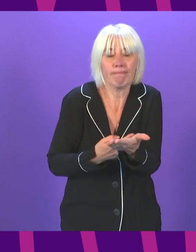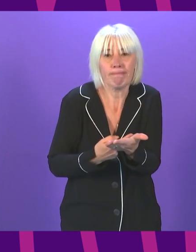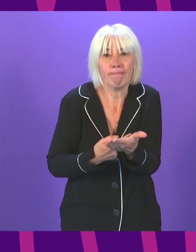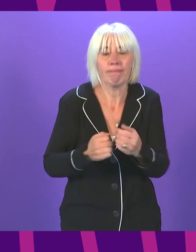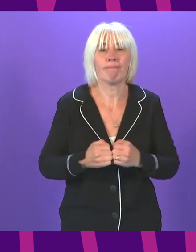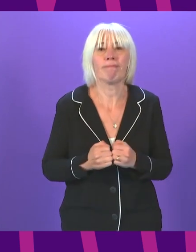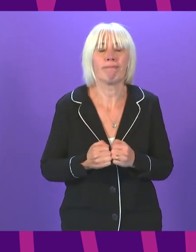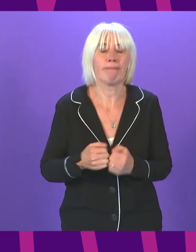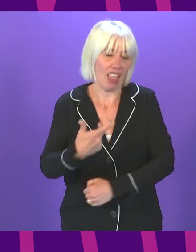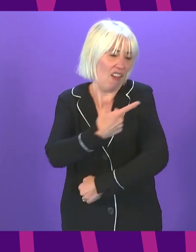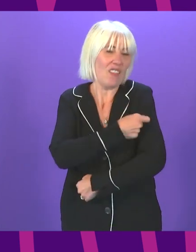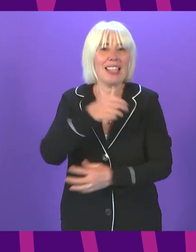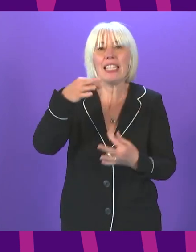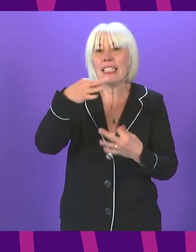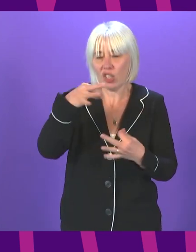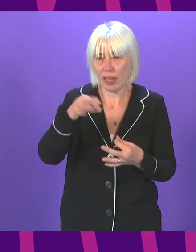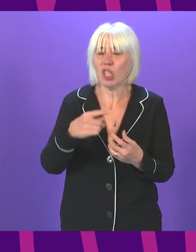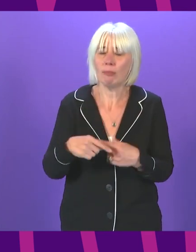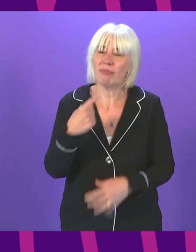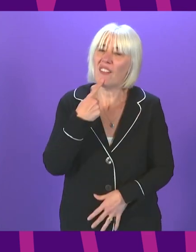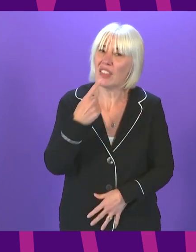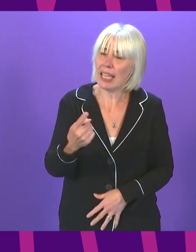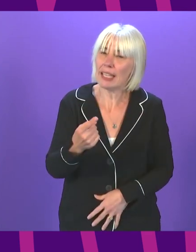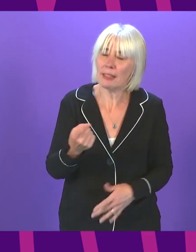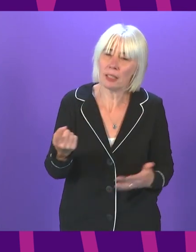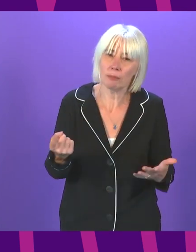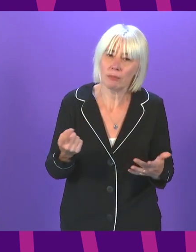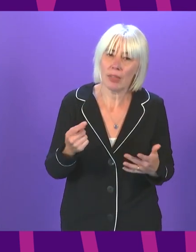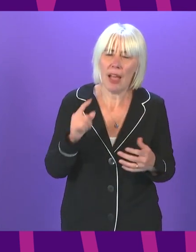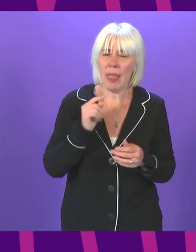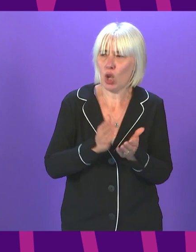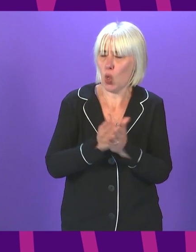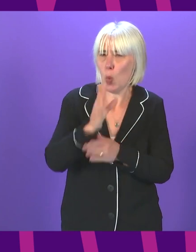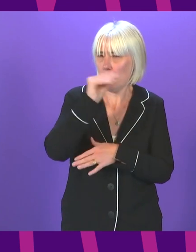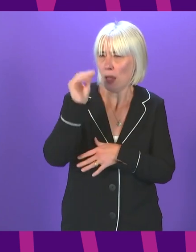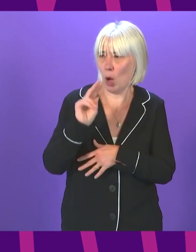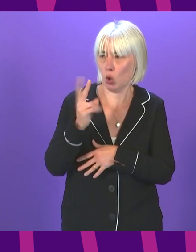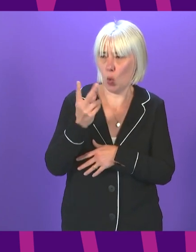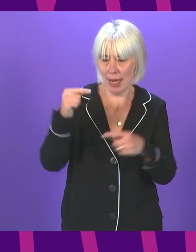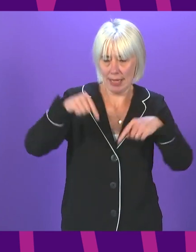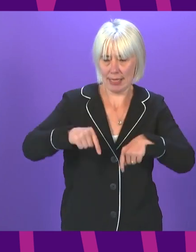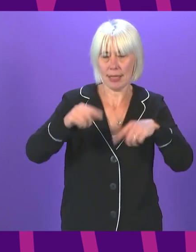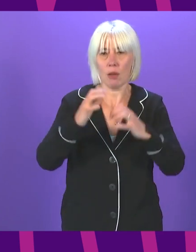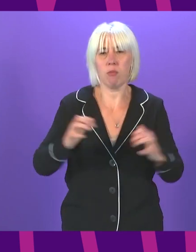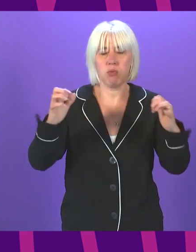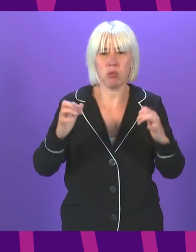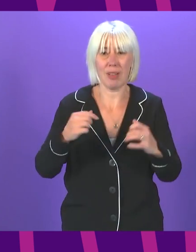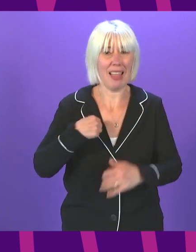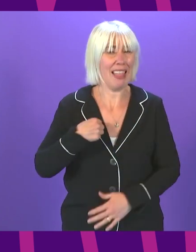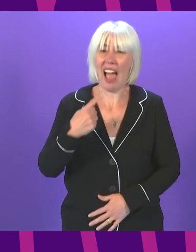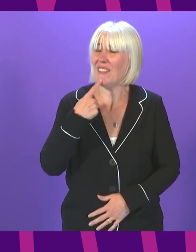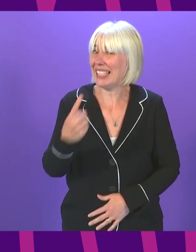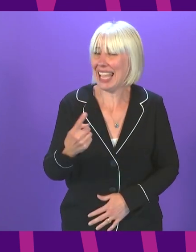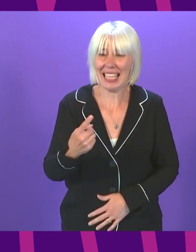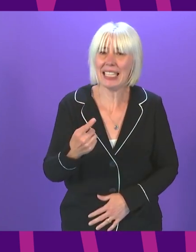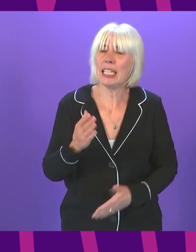the issue of vaccine certification, I have said, and parliament sat virtually twice over the summer and members and those watching will have heard me say this.